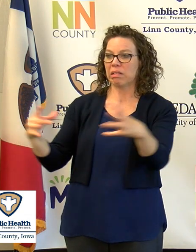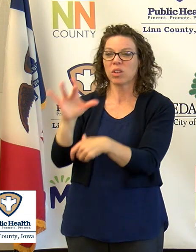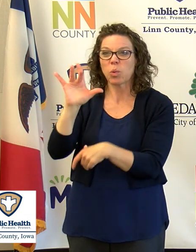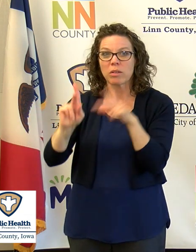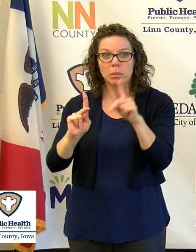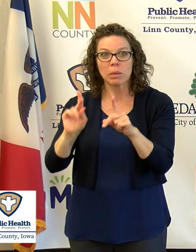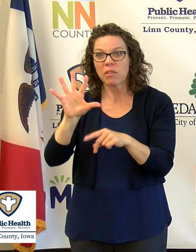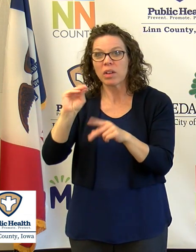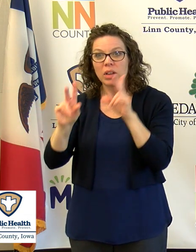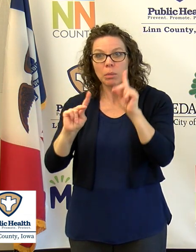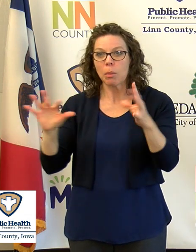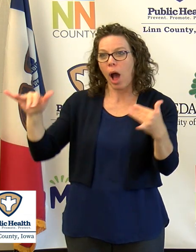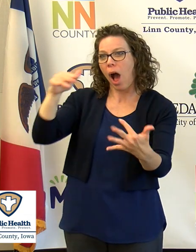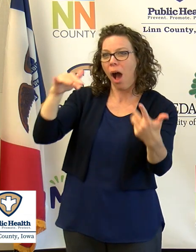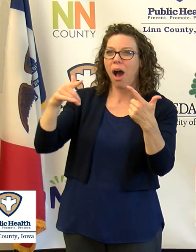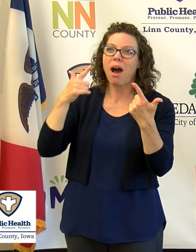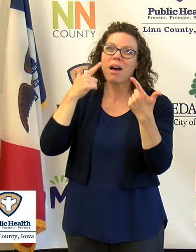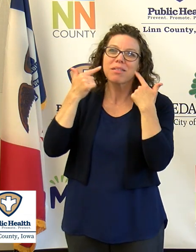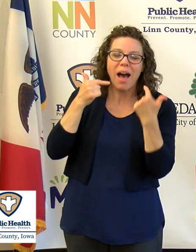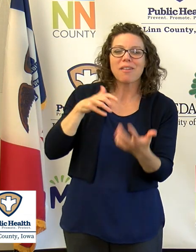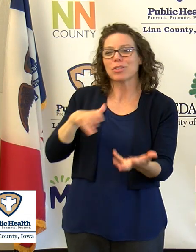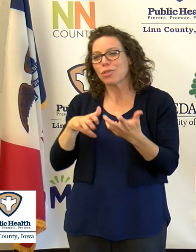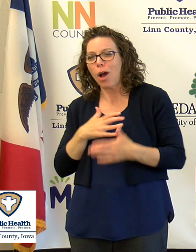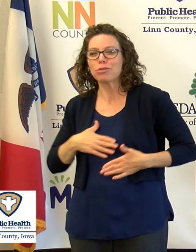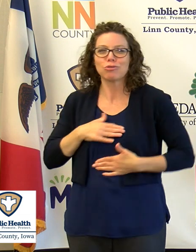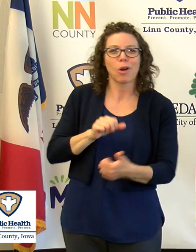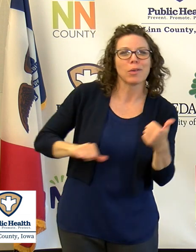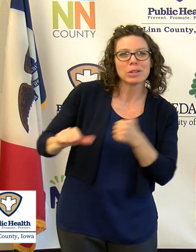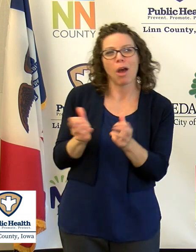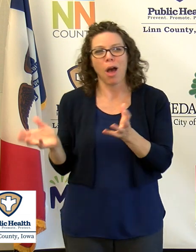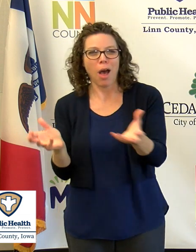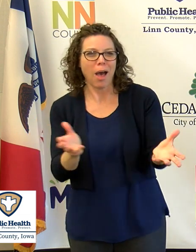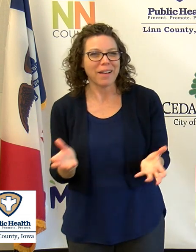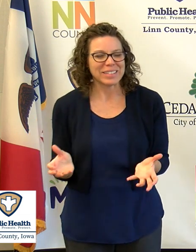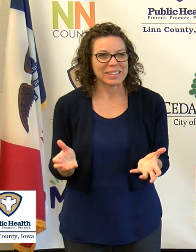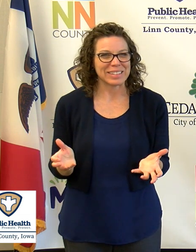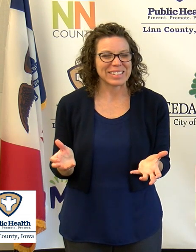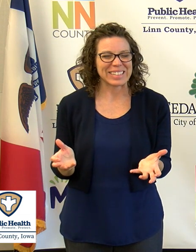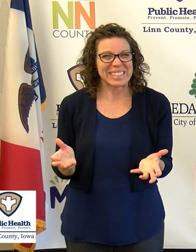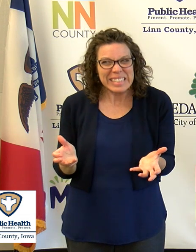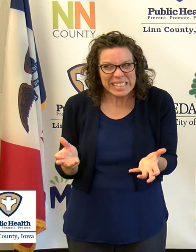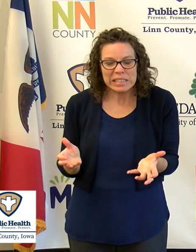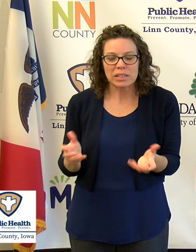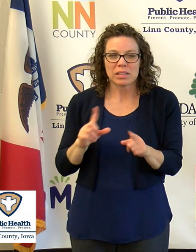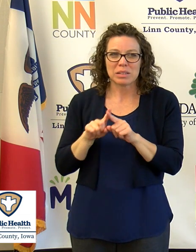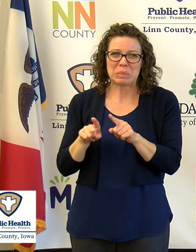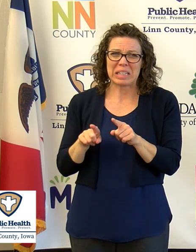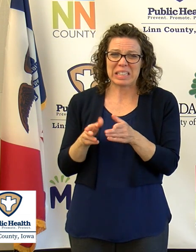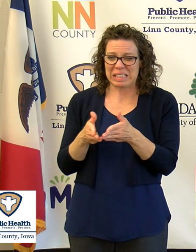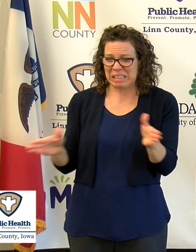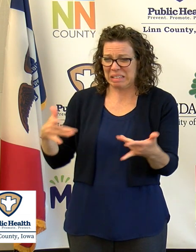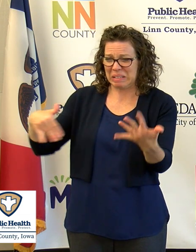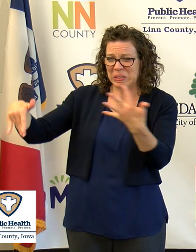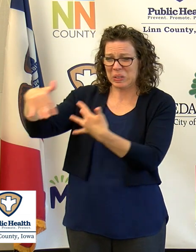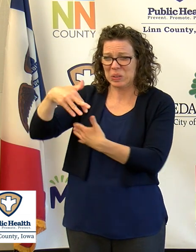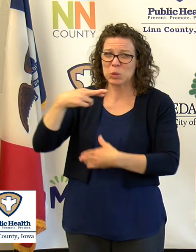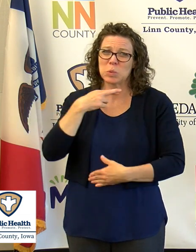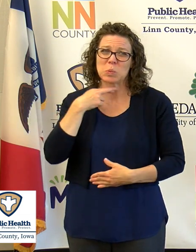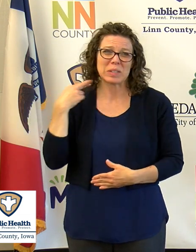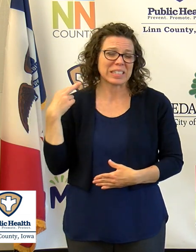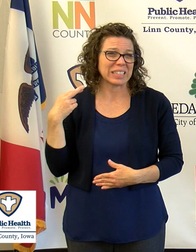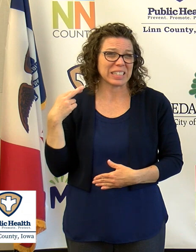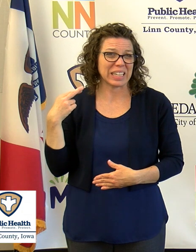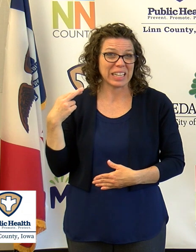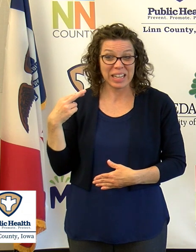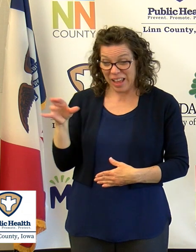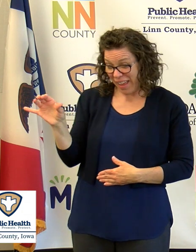talking and laughing and enjoying each other's company. But again, that puts the public at risk and we won't see the